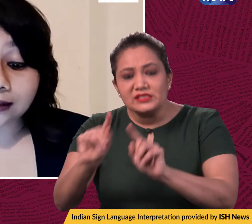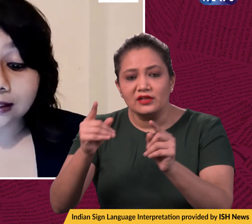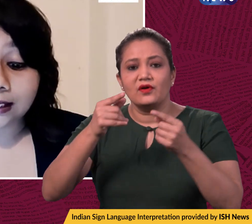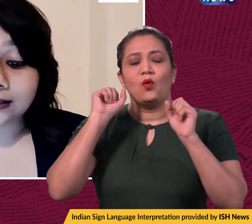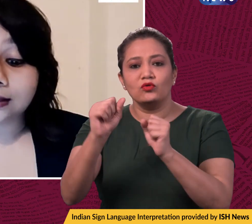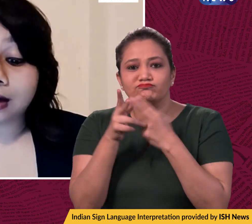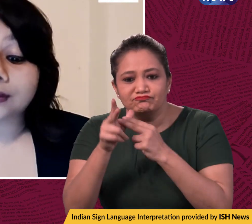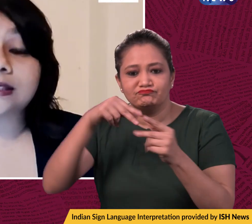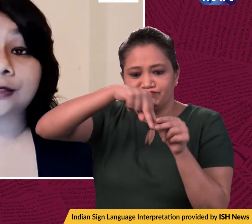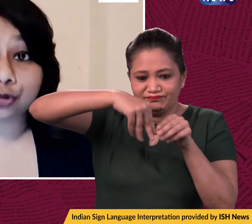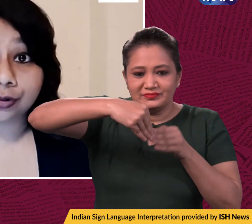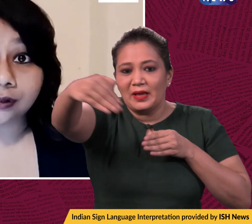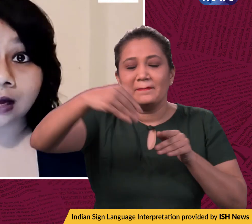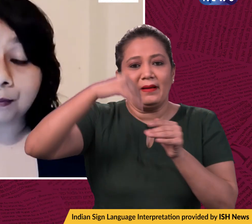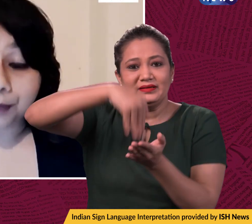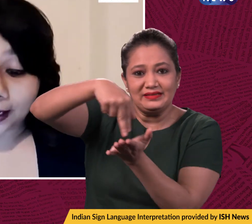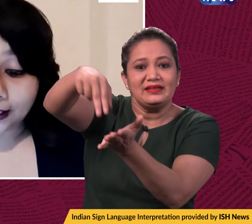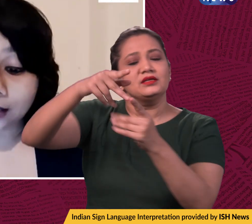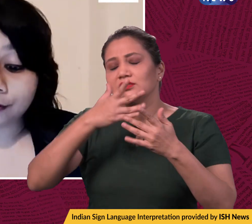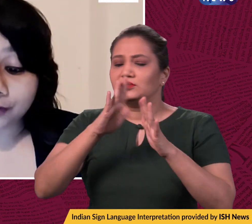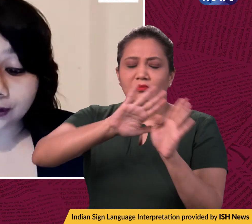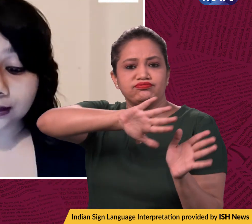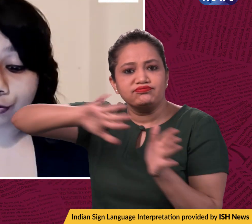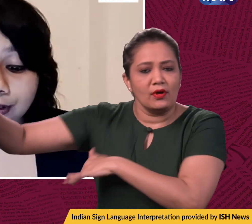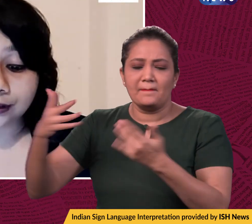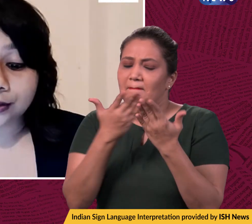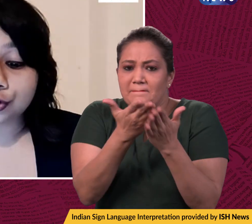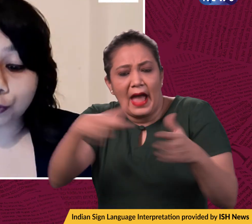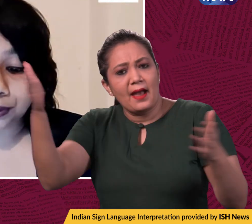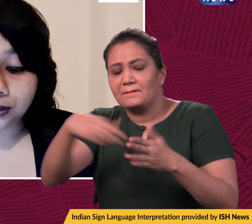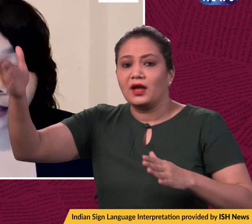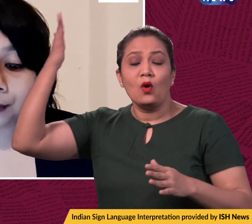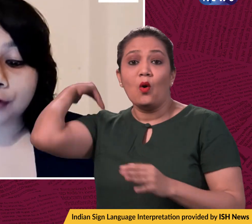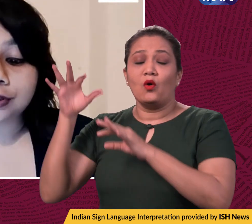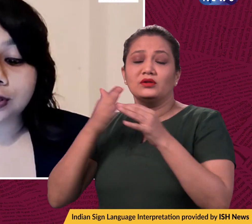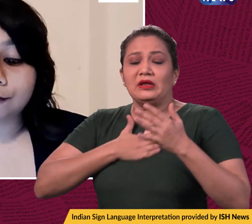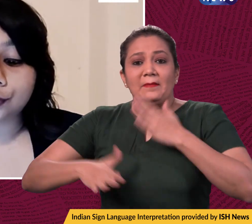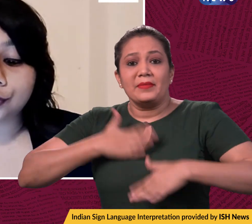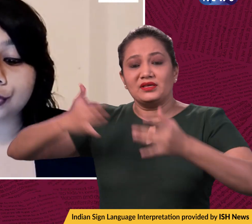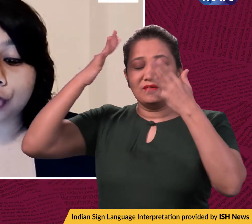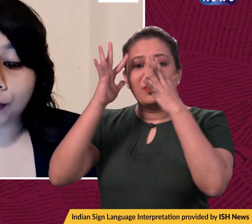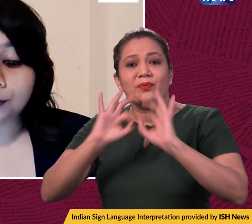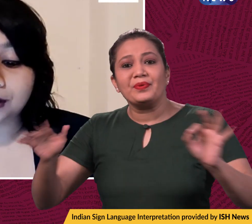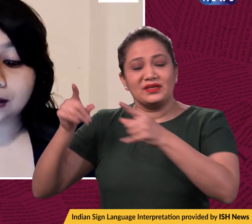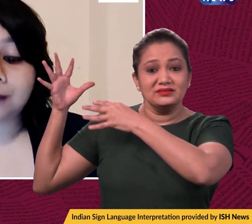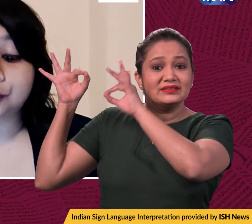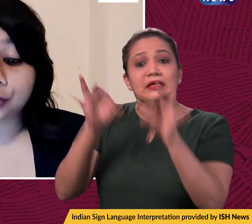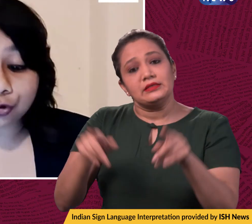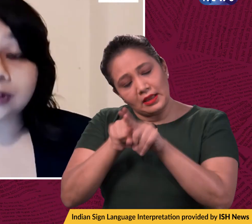-escalate the current tensions by reversing the recent troop buildup, returning forces to normal peace time positions